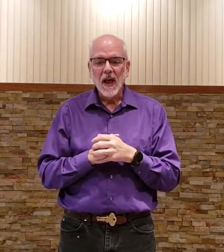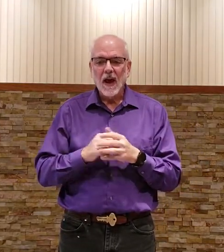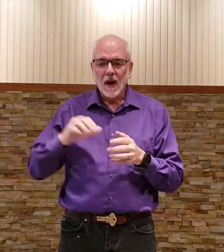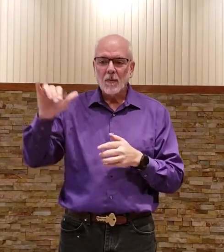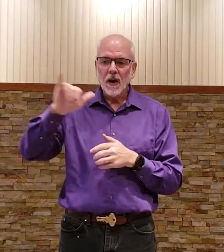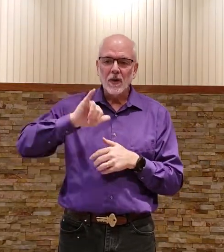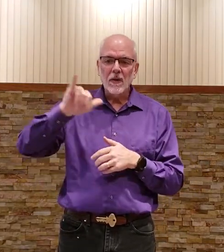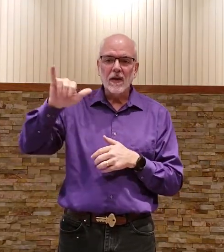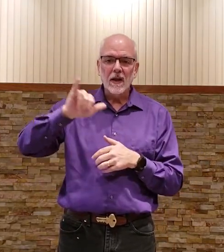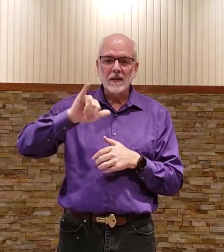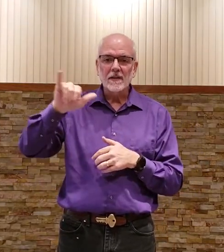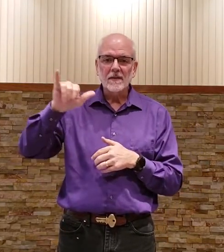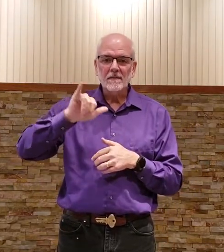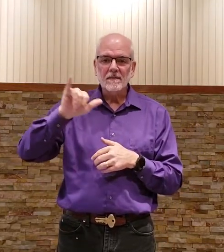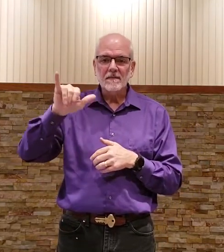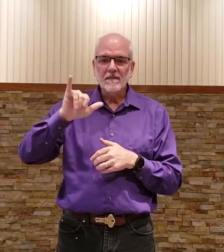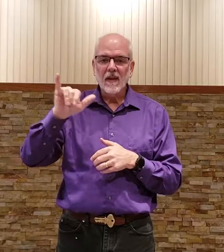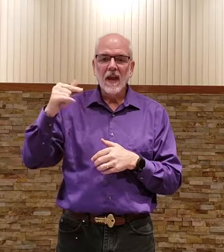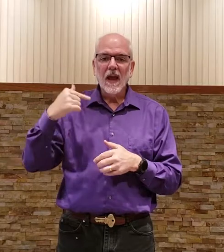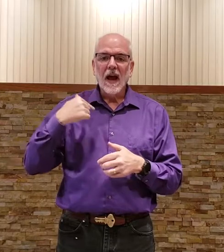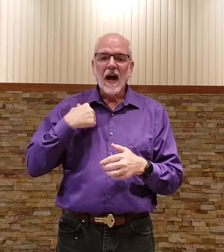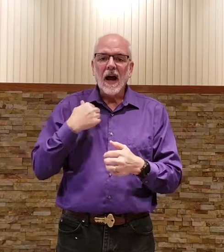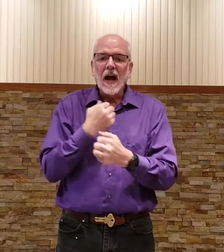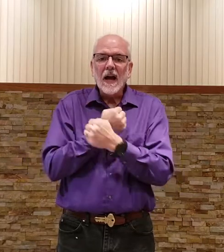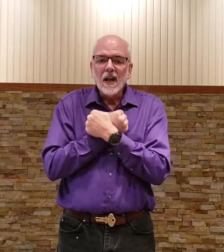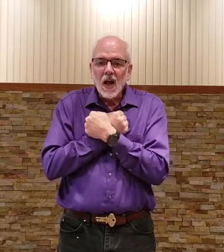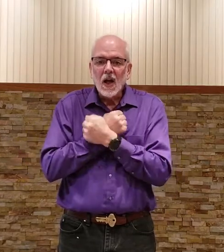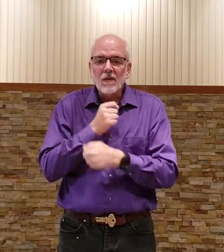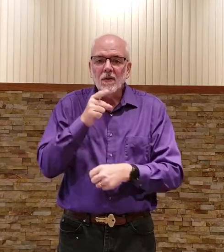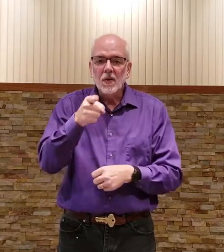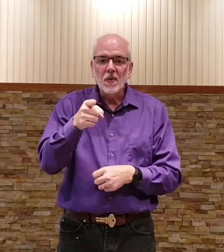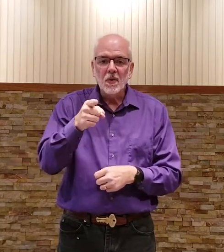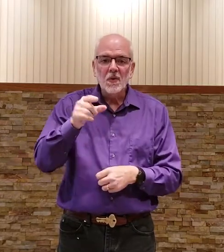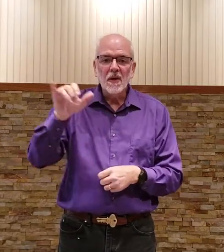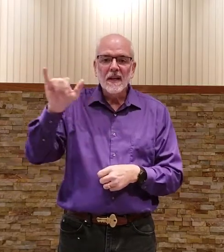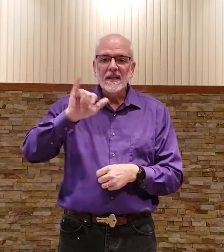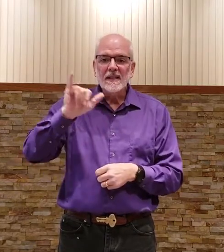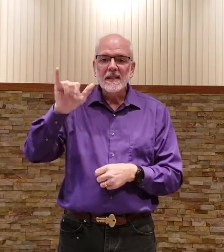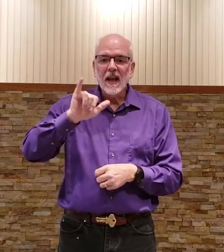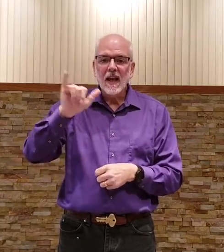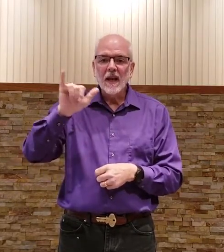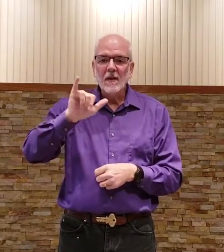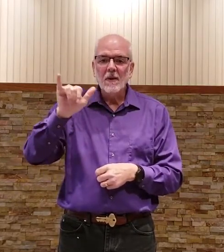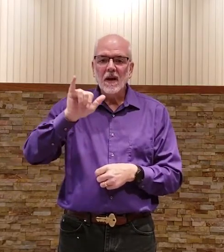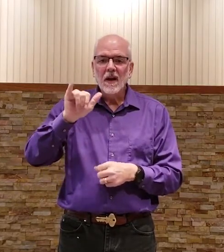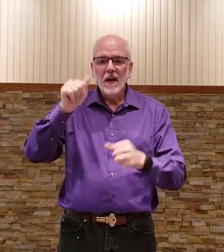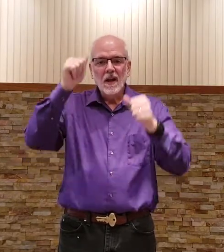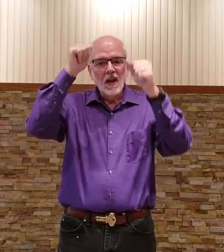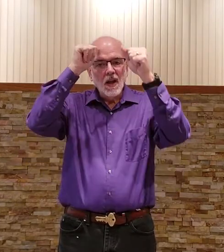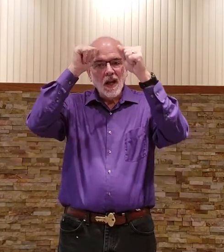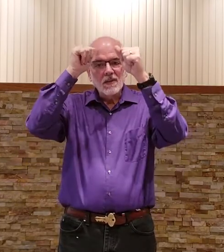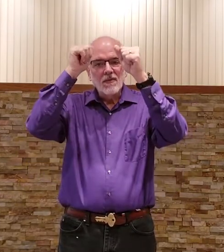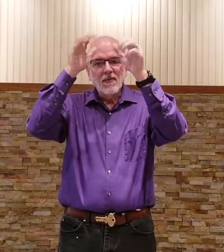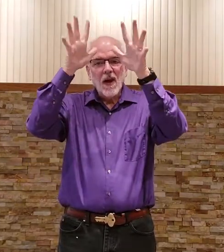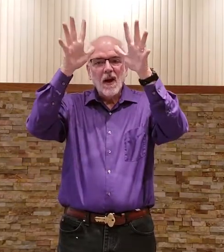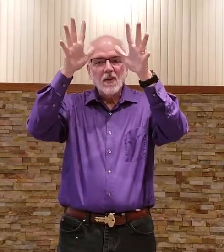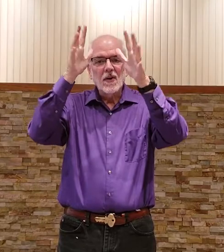i'll probably do this i loved you same as father